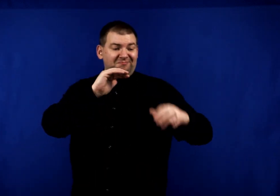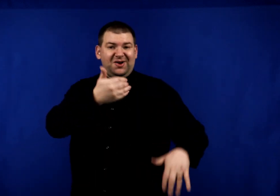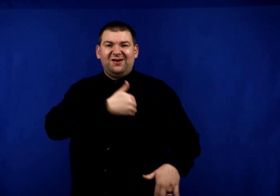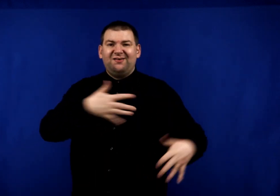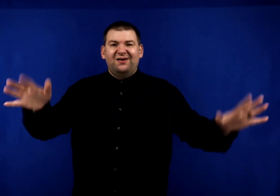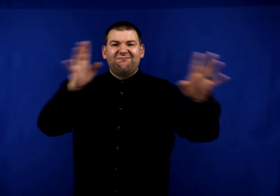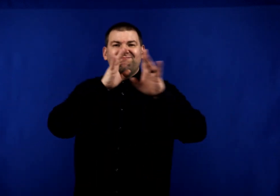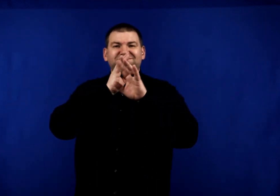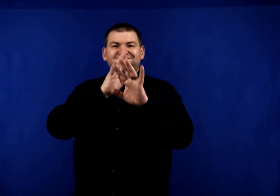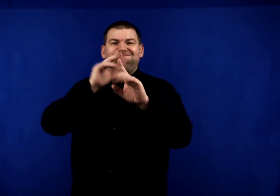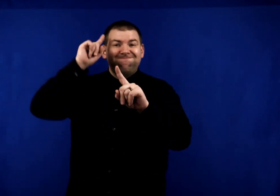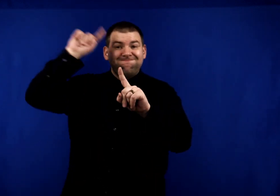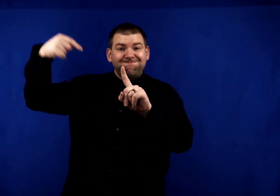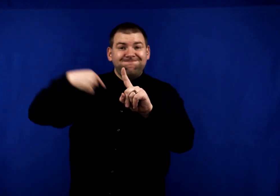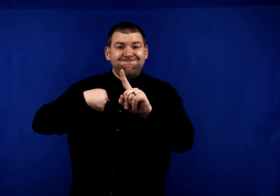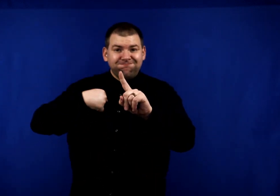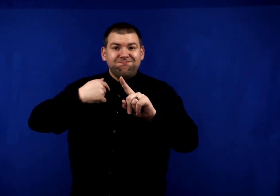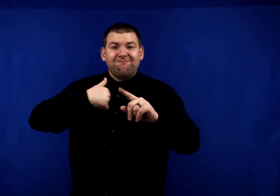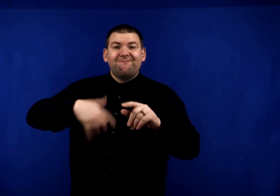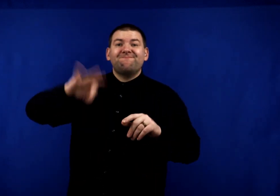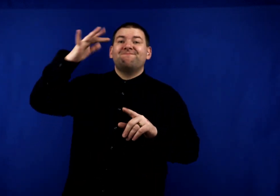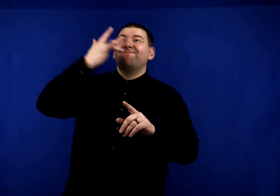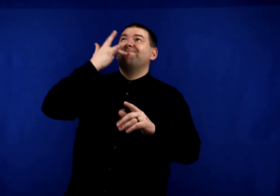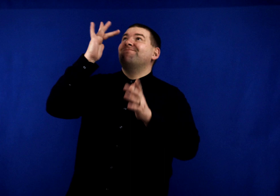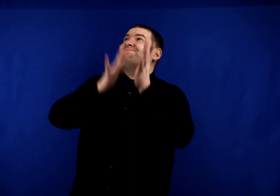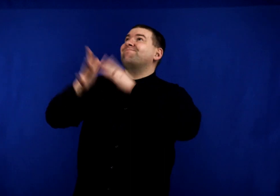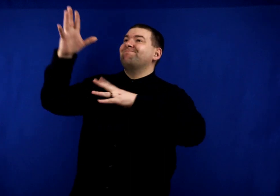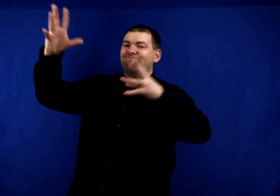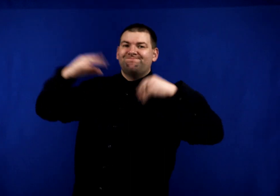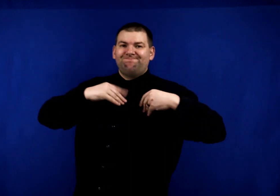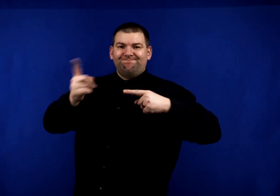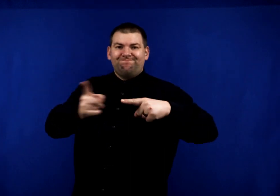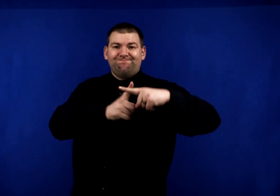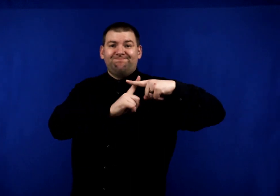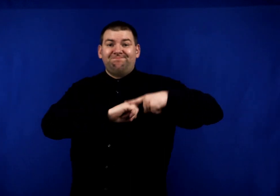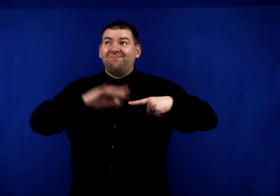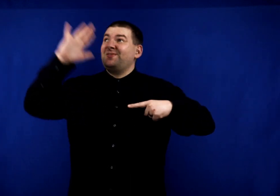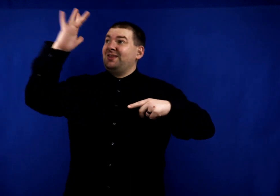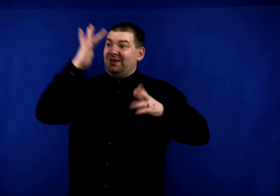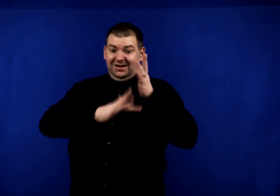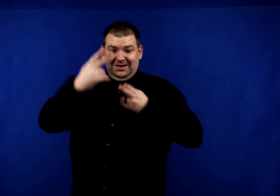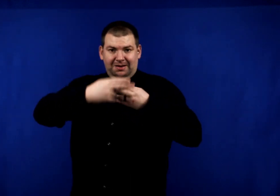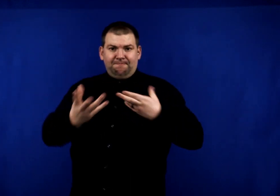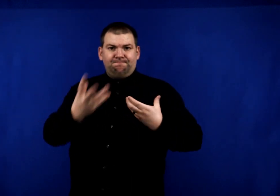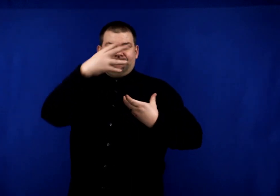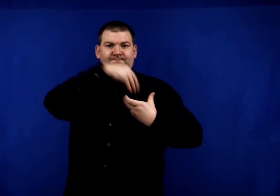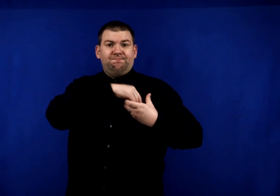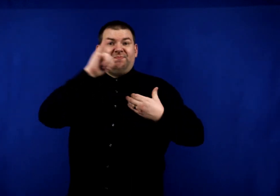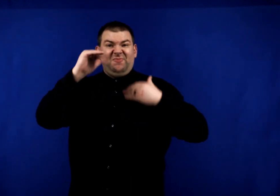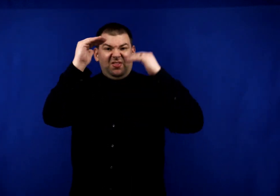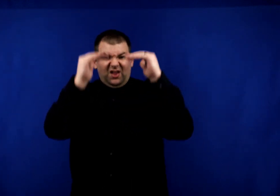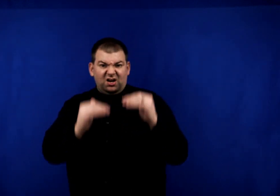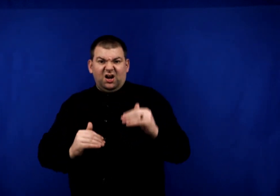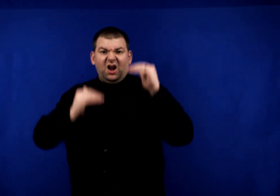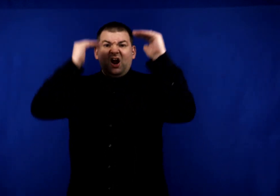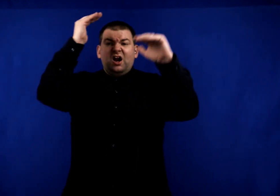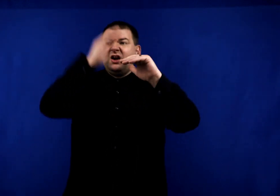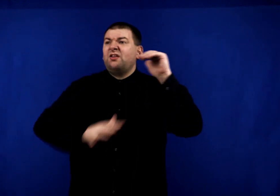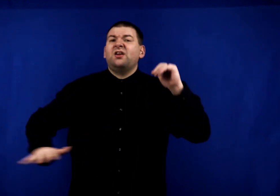My soul's been spoken for, I have found favor now I wear the name that is higher